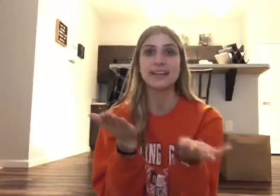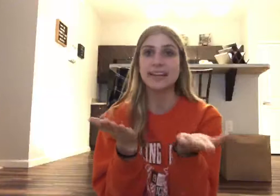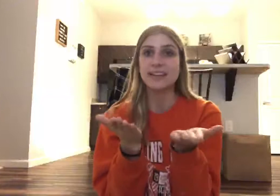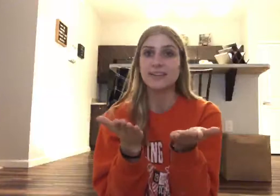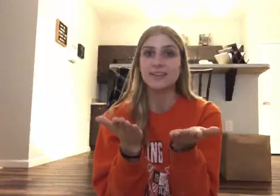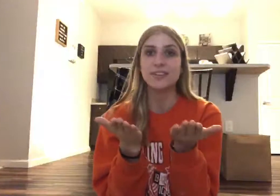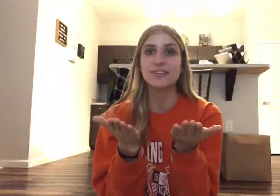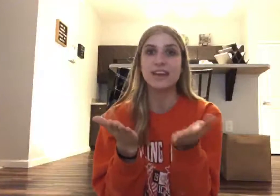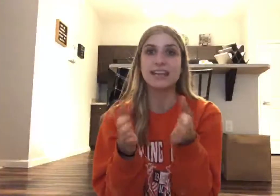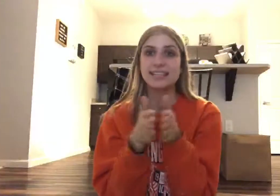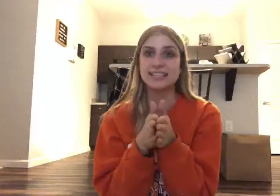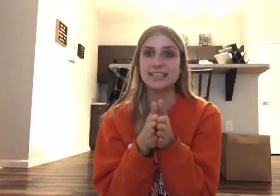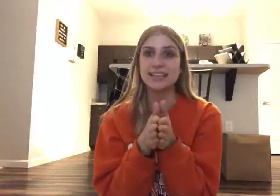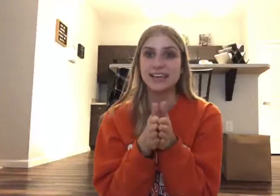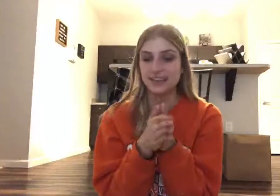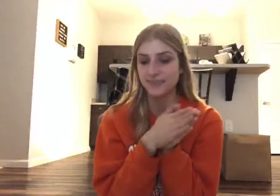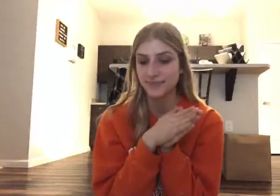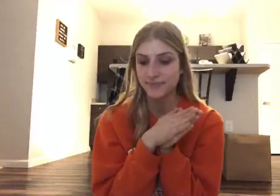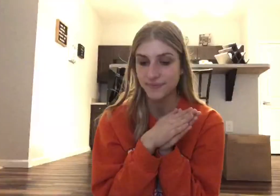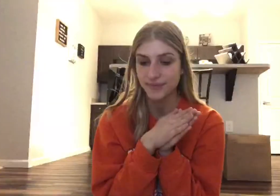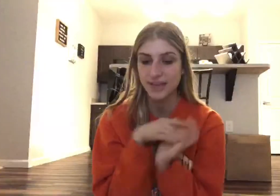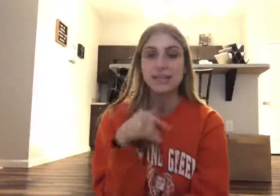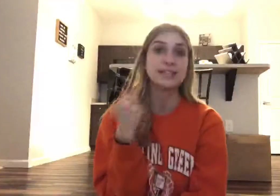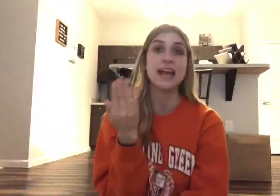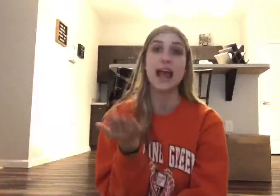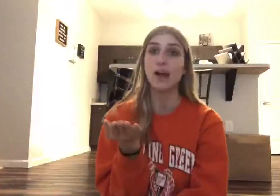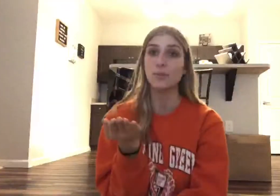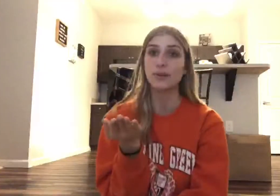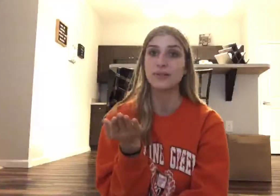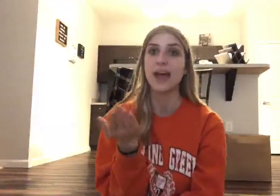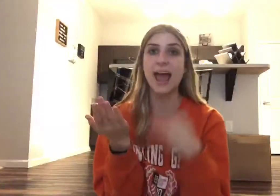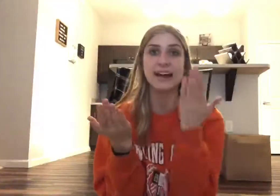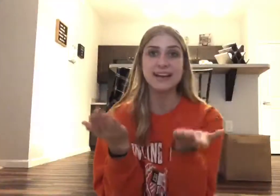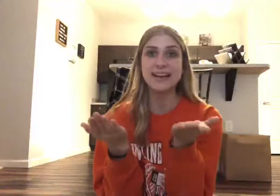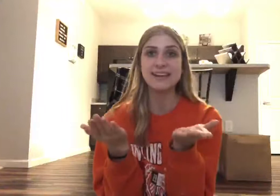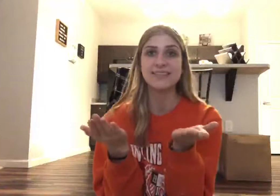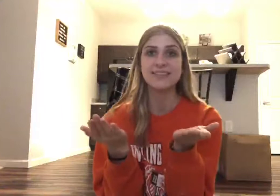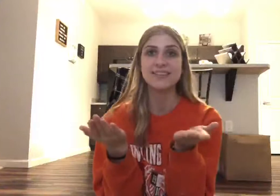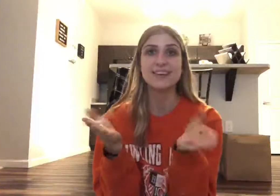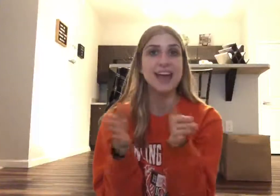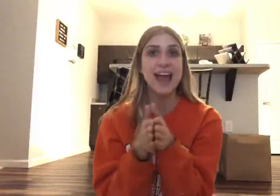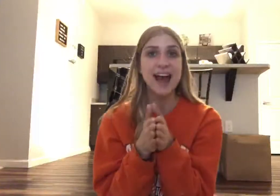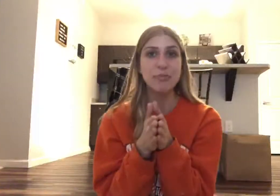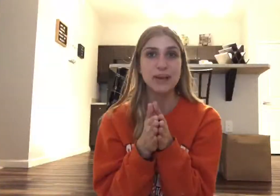ing, you get seeing. Say, help, add ing, you get helping.